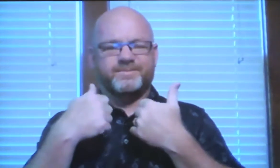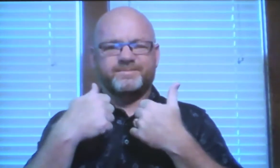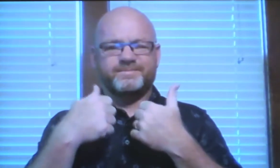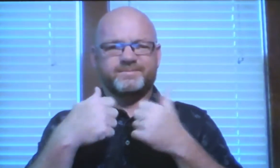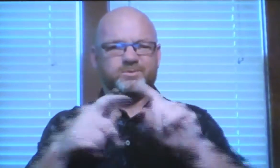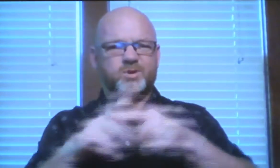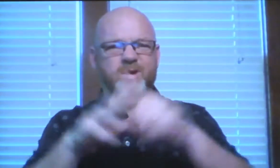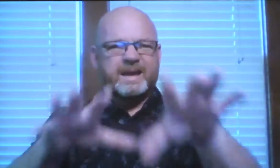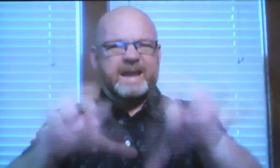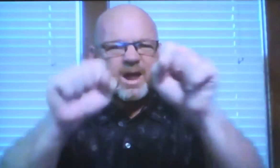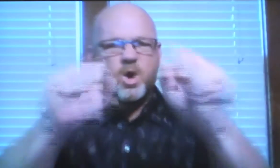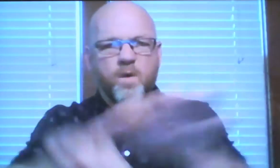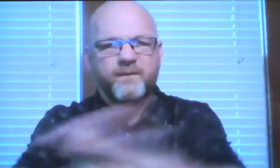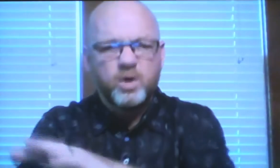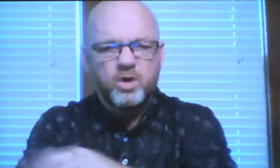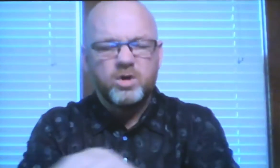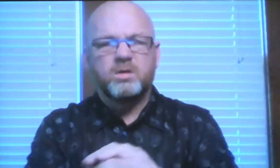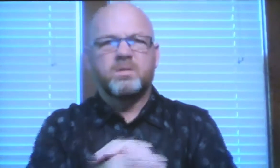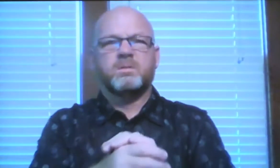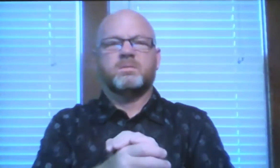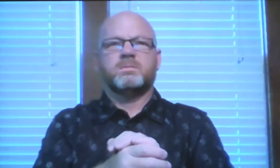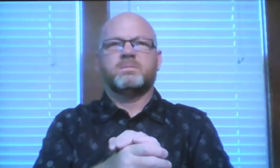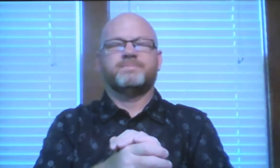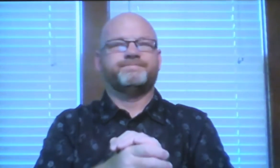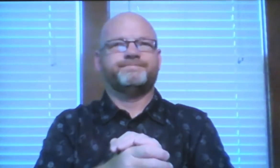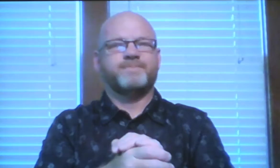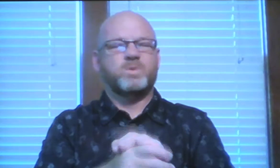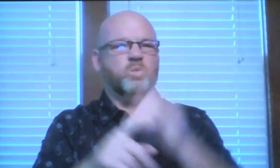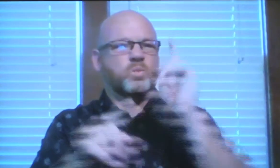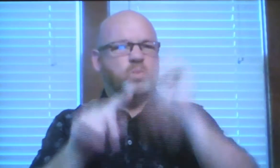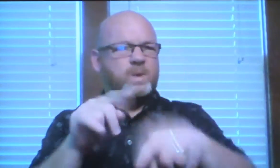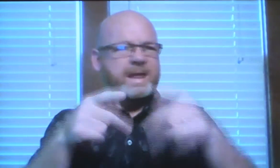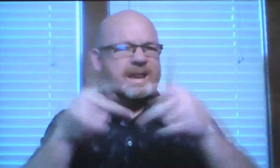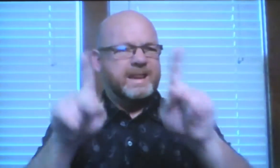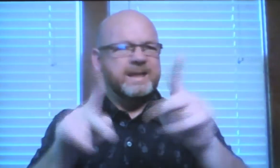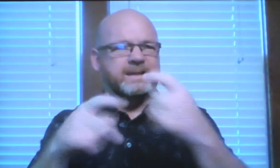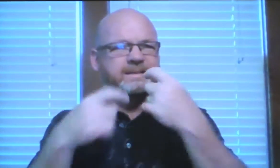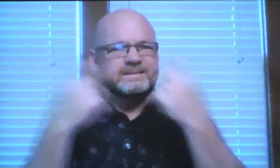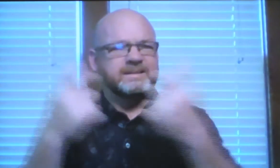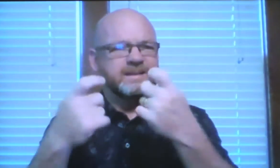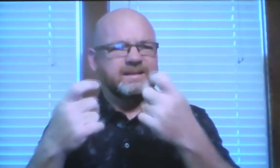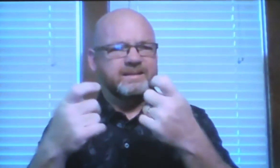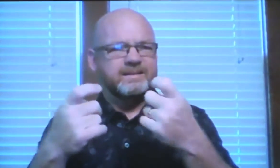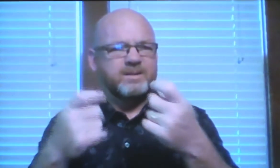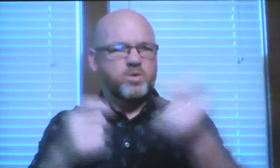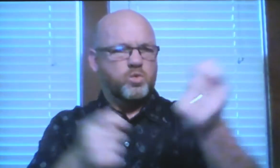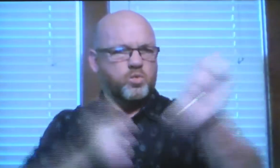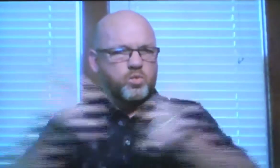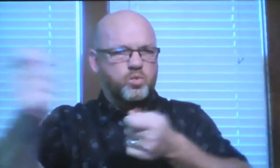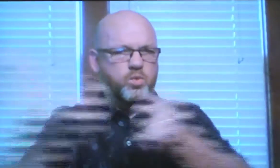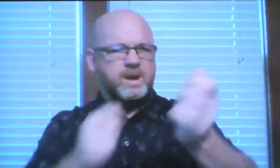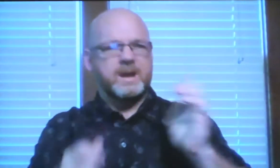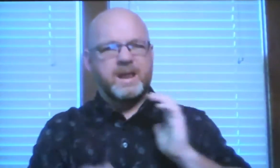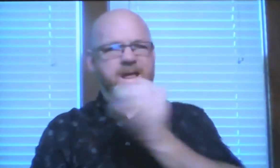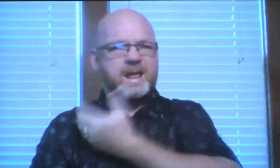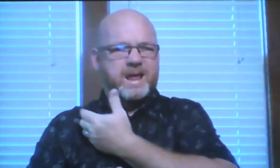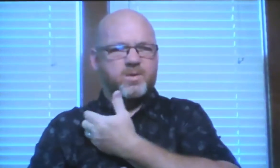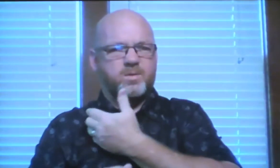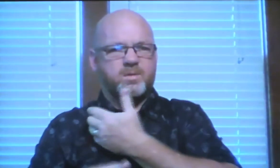over and cover our lives it just takes over it takes us over we just can't let sin